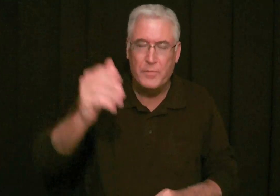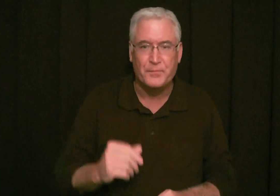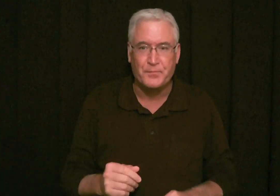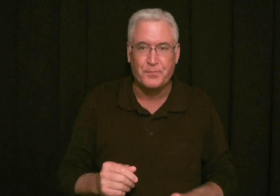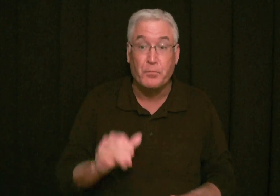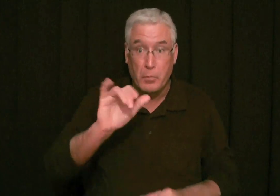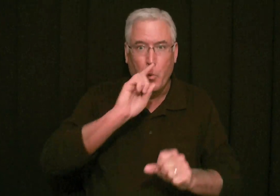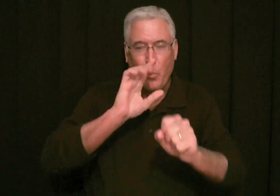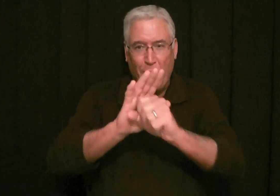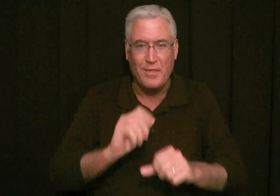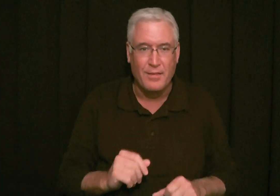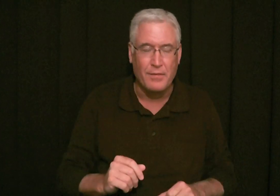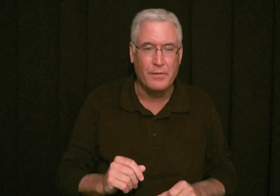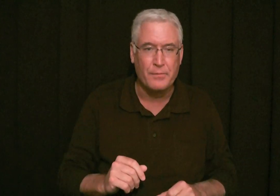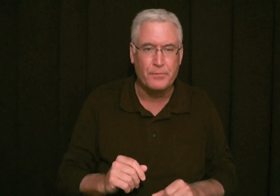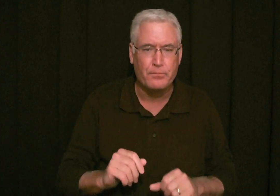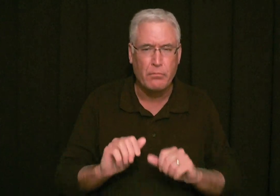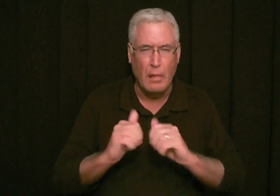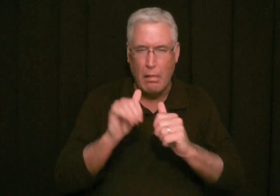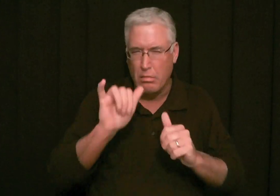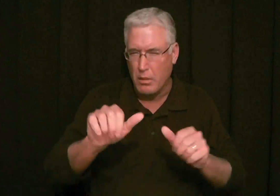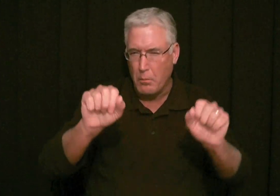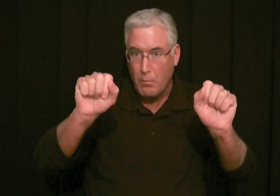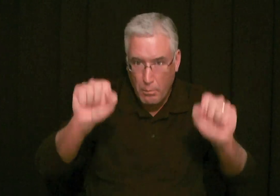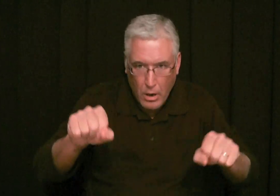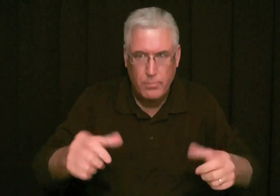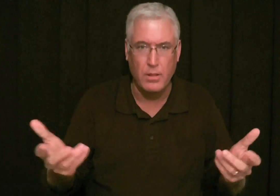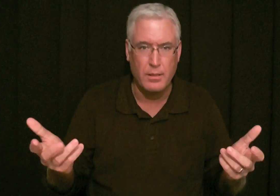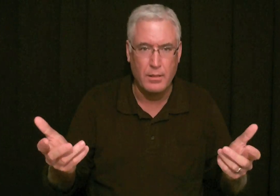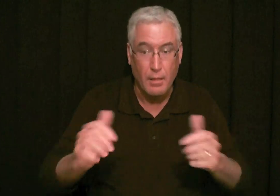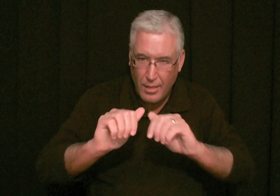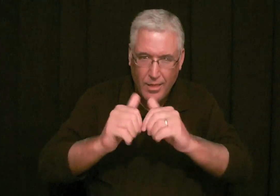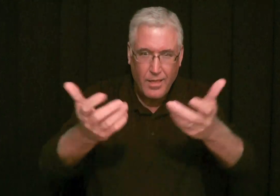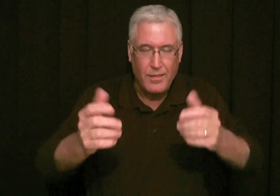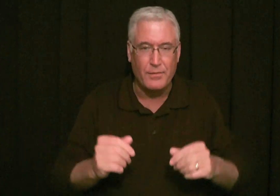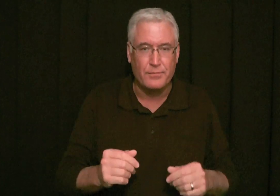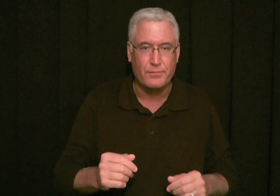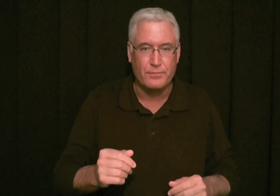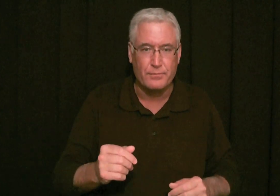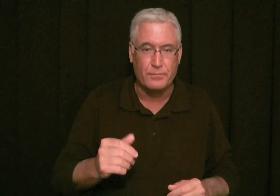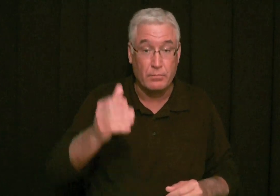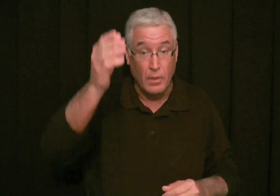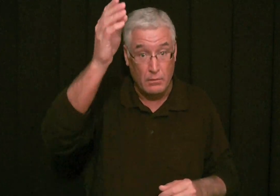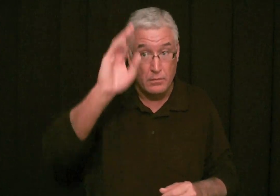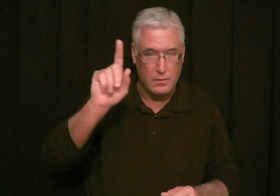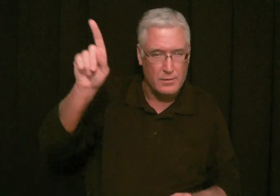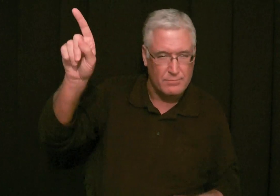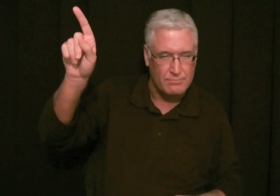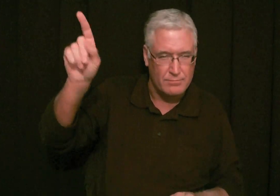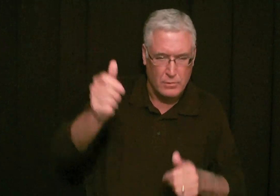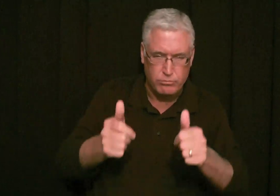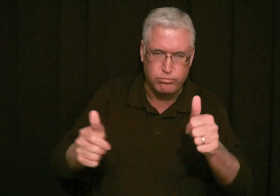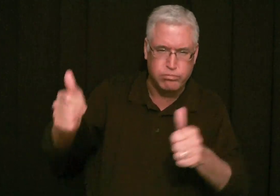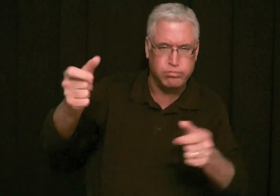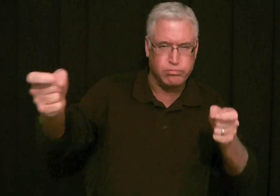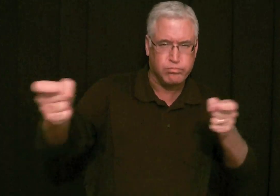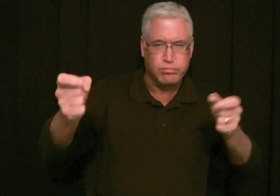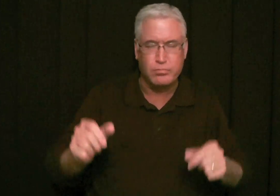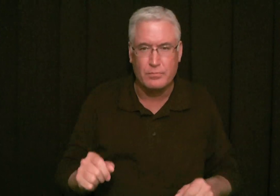will be saved. They will. That's a promise. But how is that possible? How? Well, it's possible because God